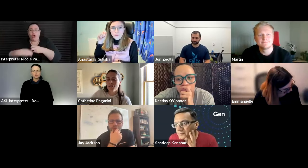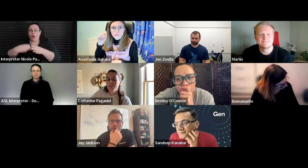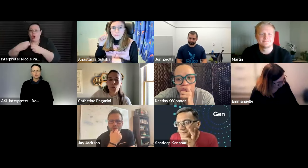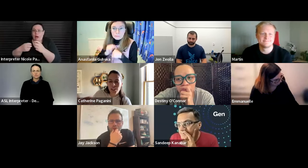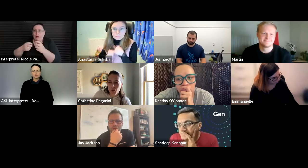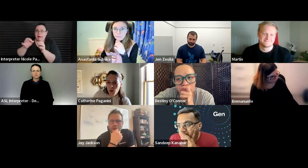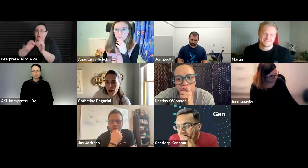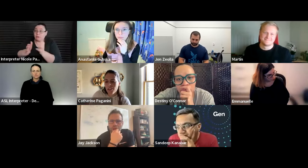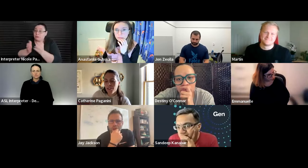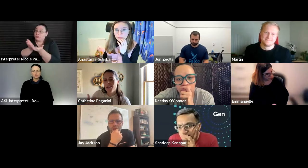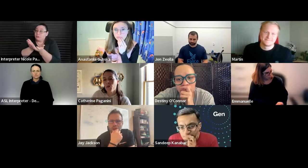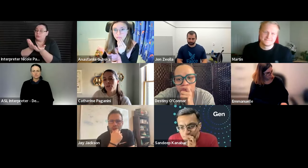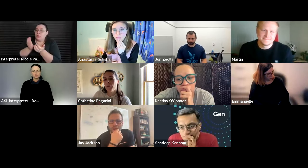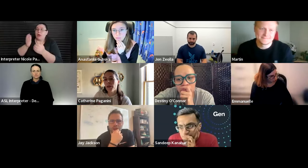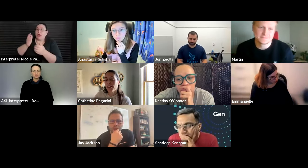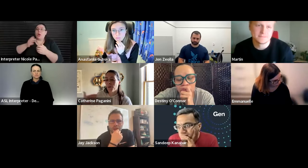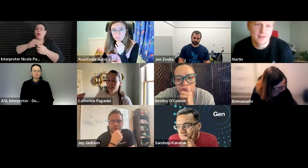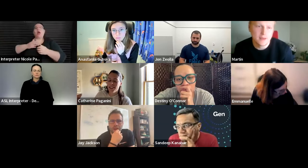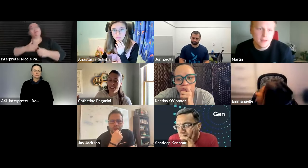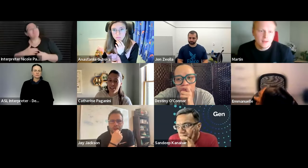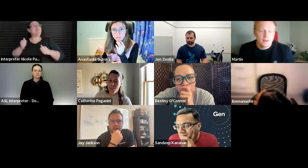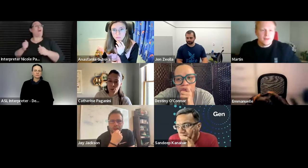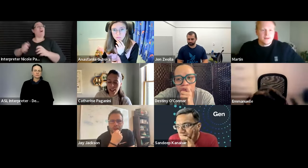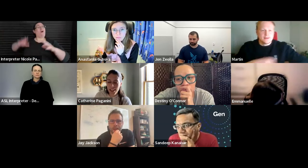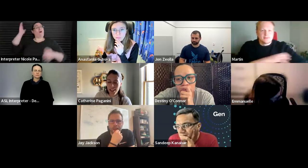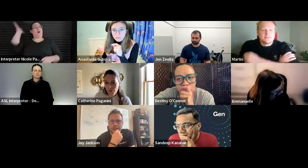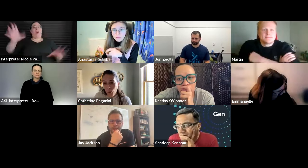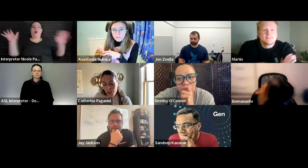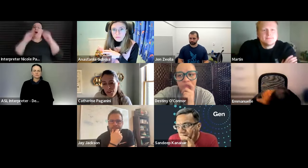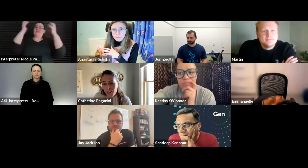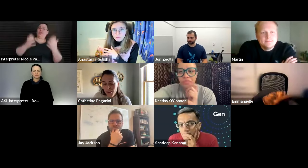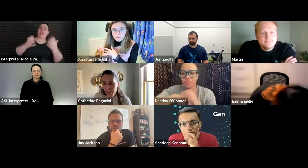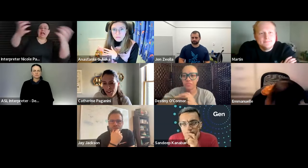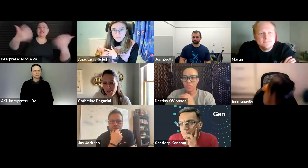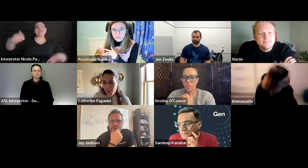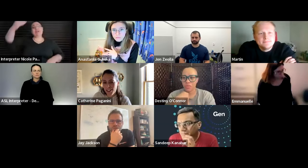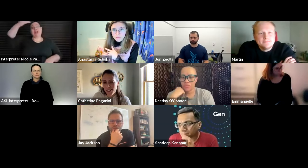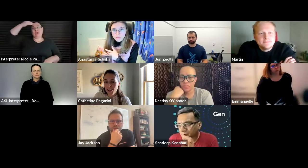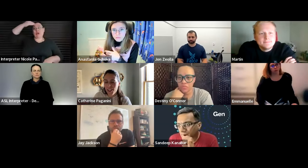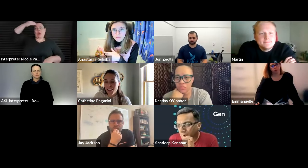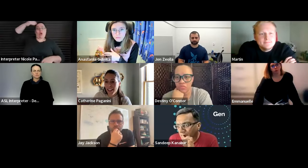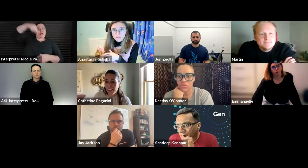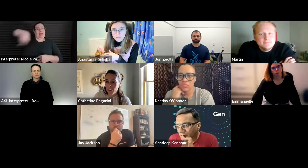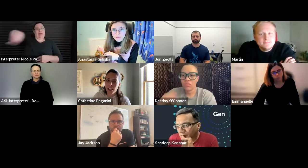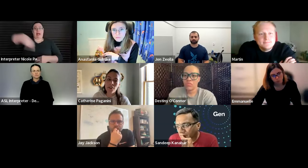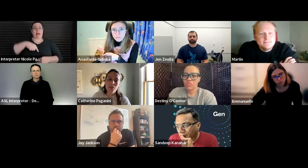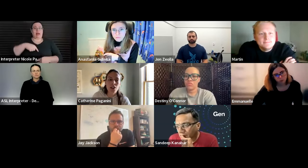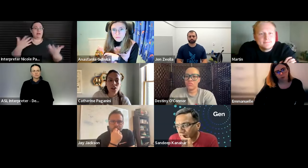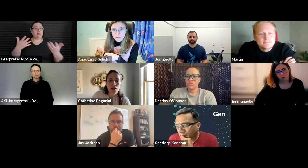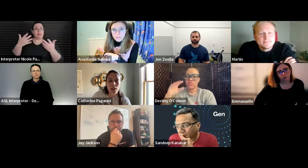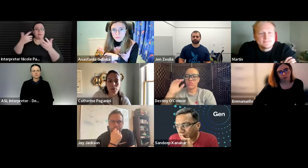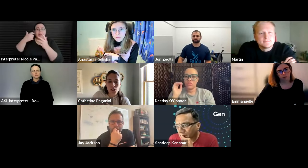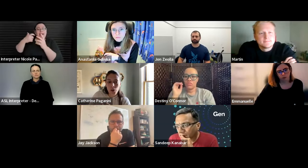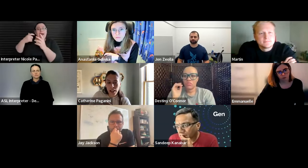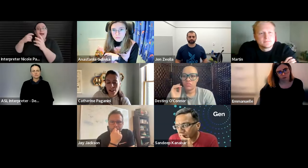are willing to do conferences who are familiar with uh the space is even more difficult right because it's not technology it's like cloud